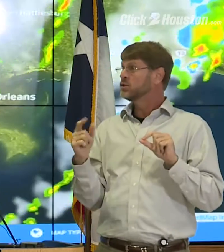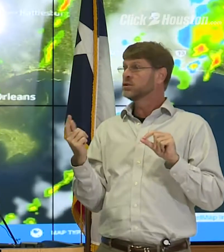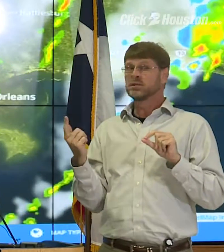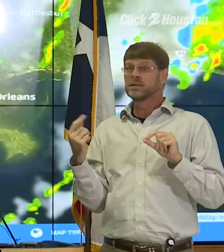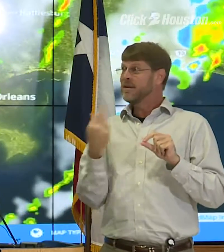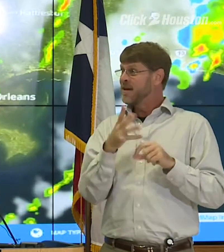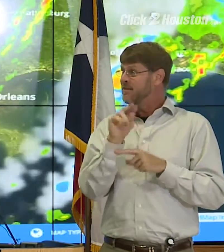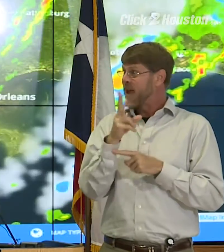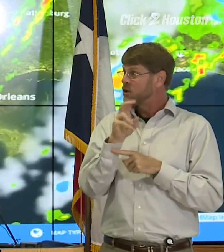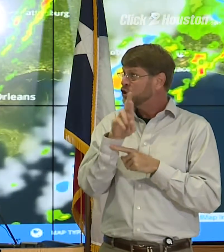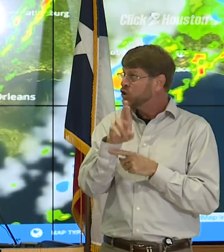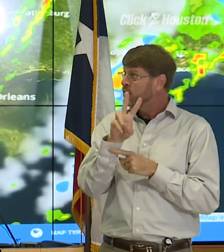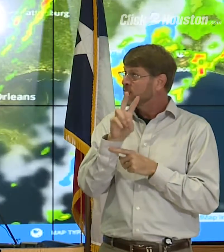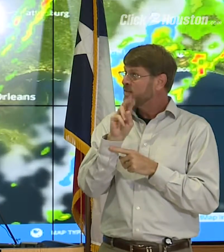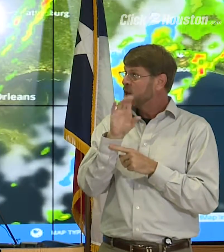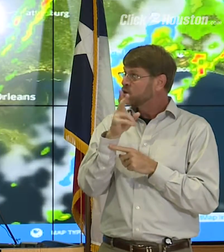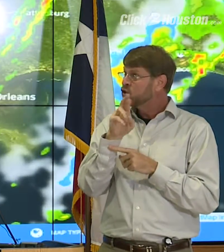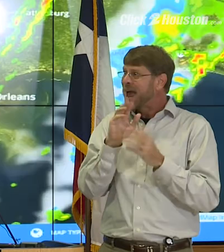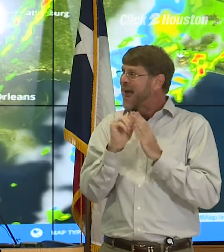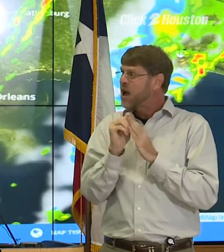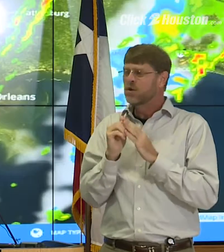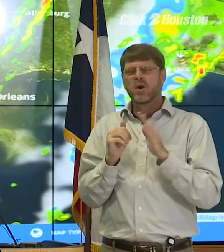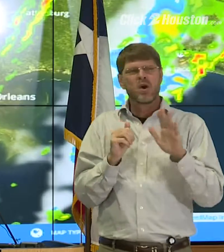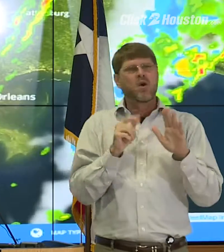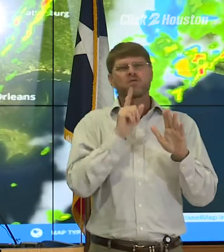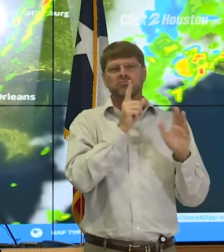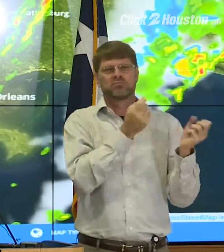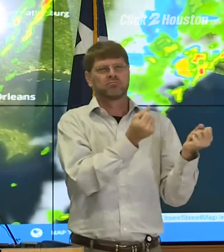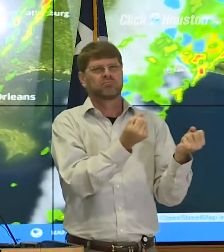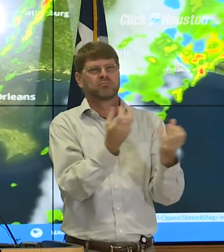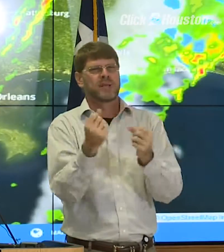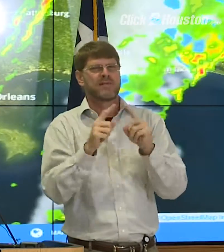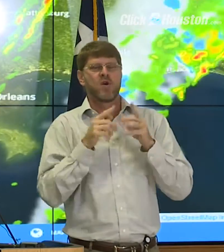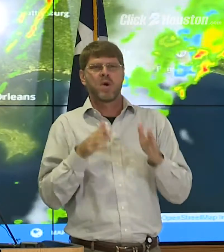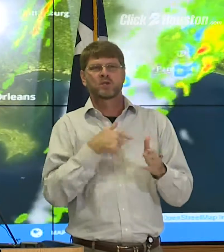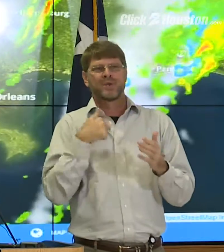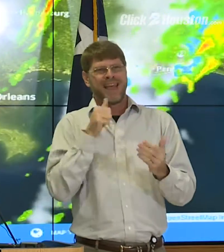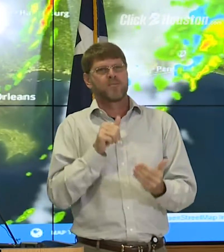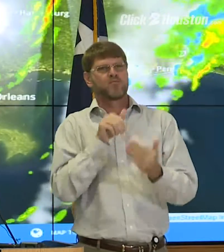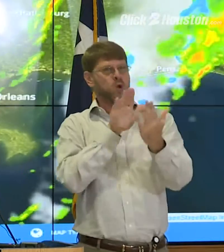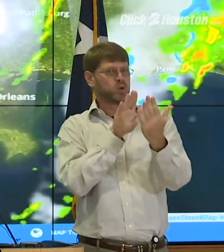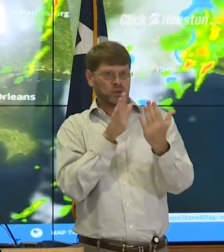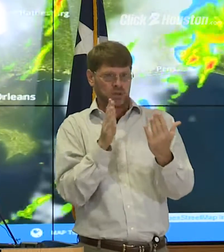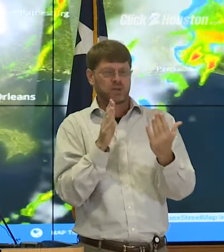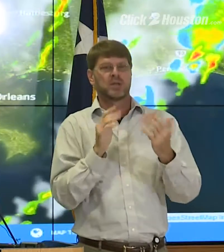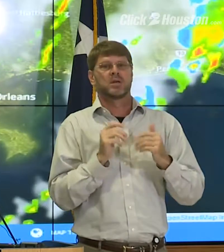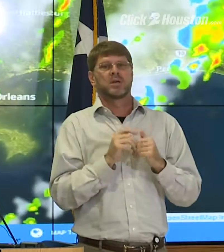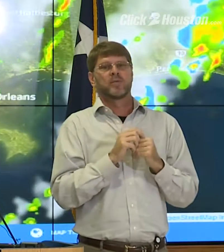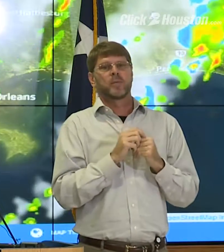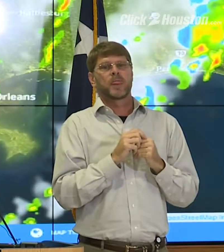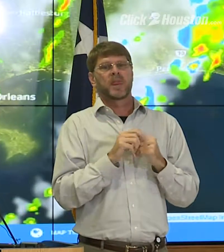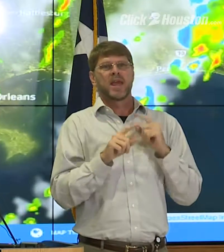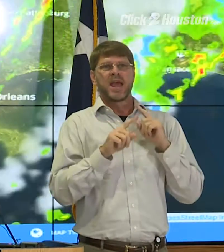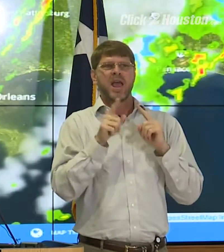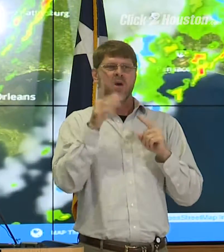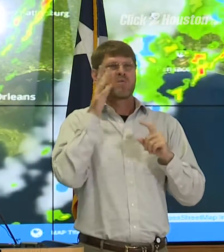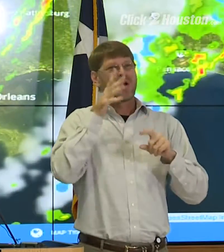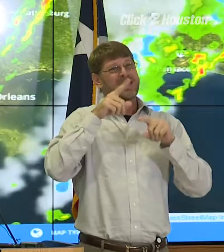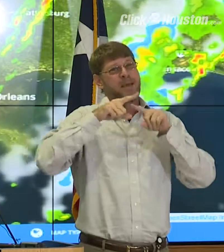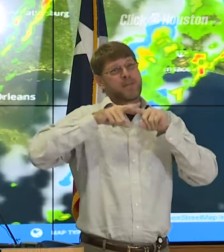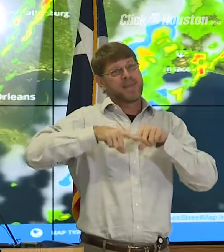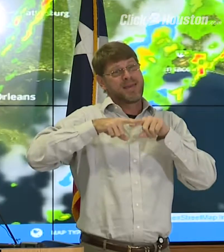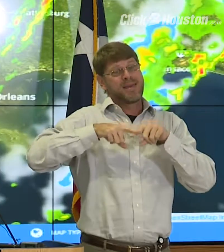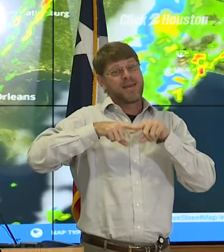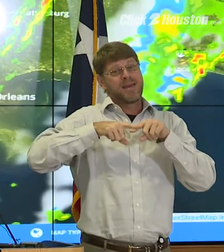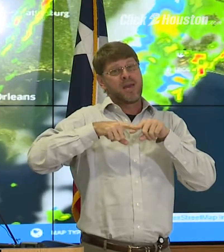them vouchers? to help? There are a number of ways that we can approach that and it will be dependent